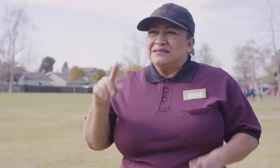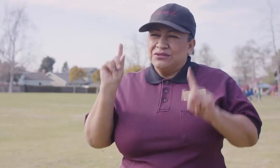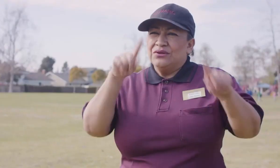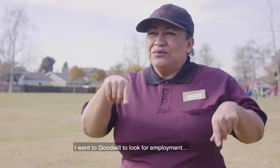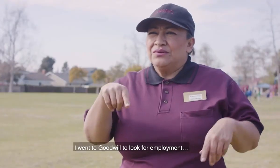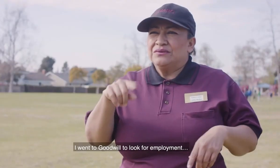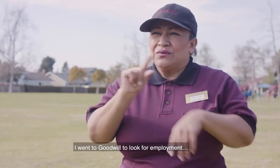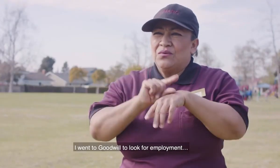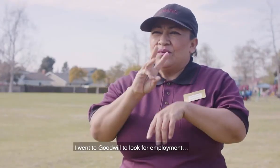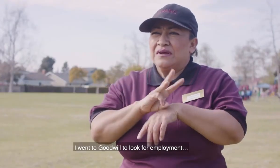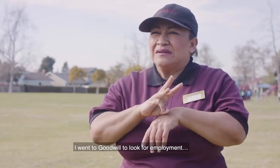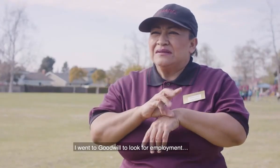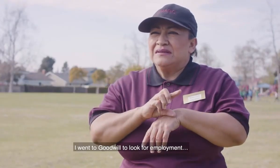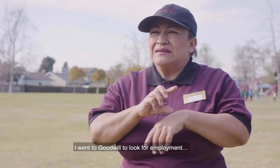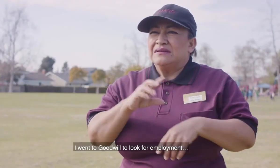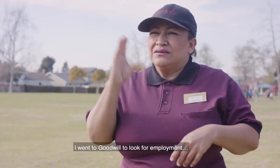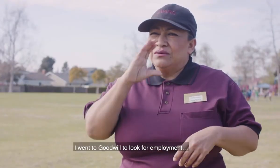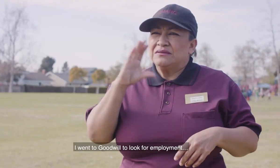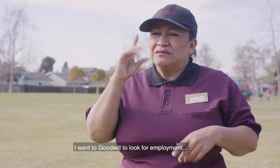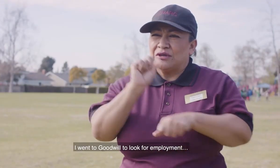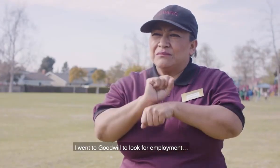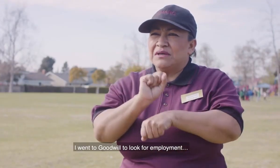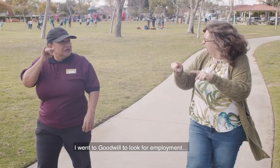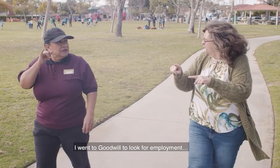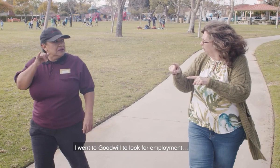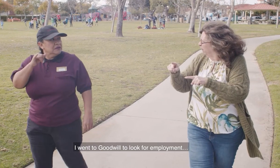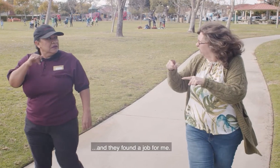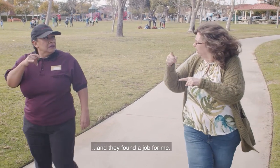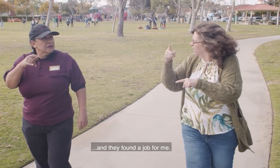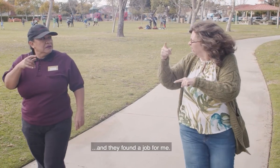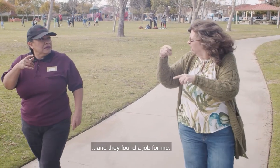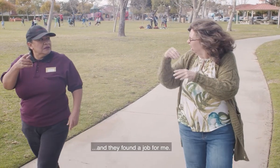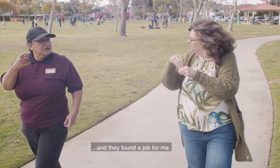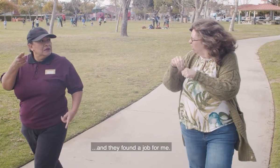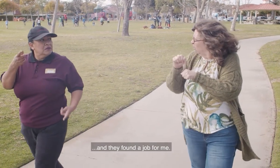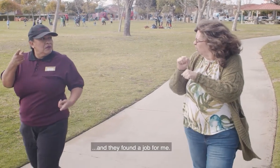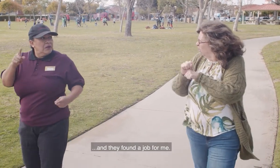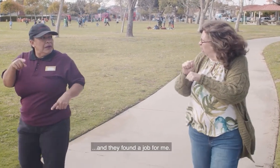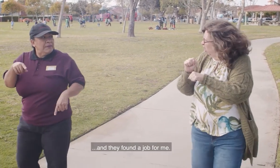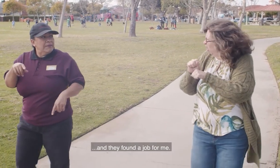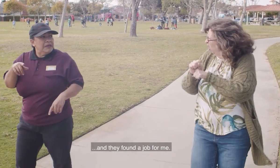I went to Goodwill to look for employment and they found a job for me.